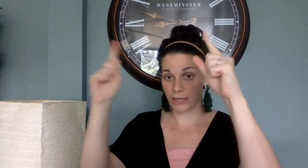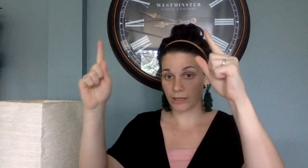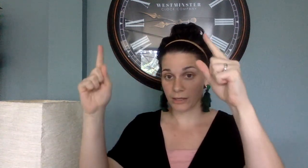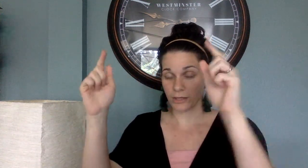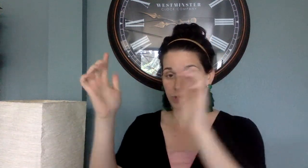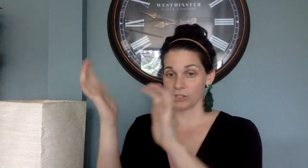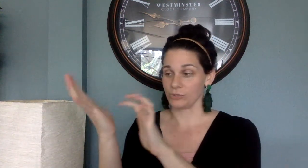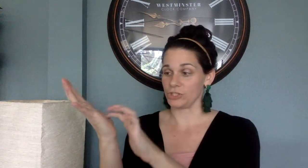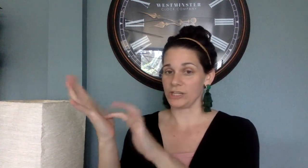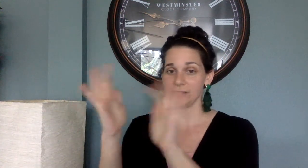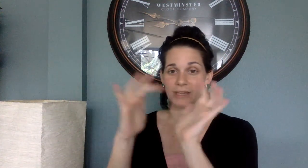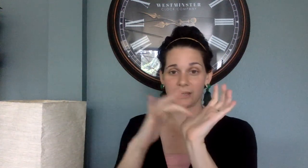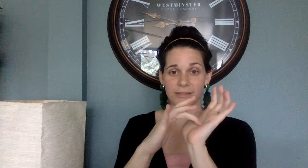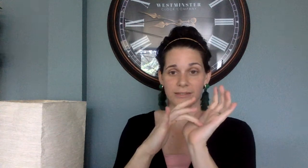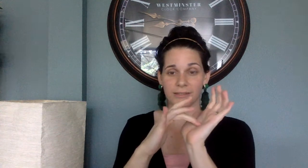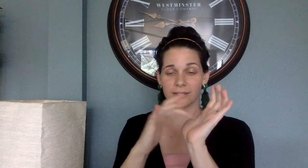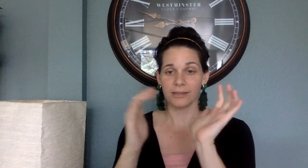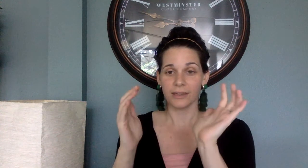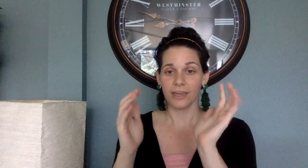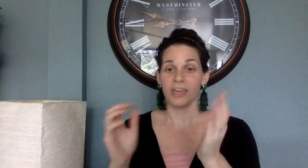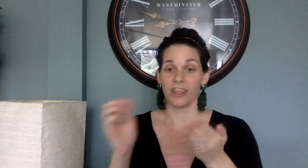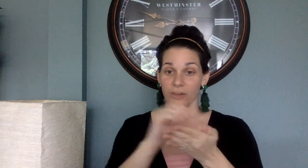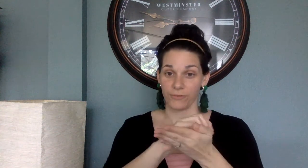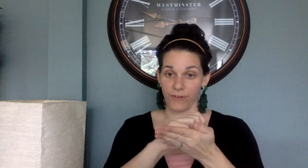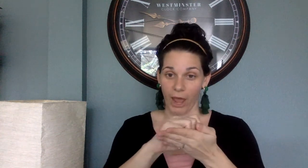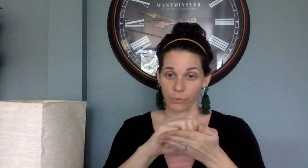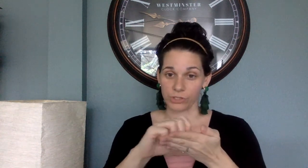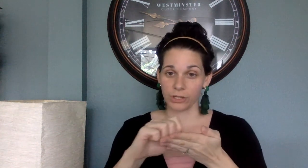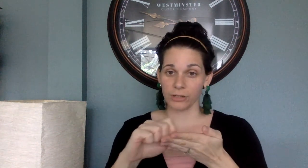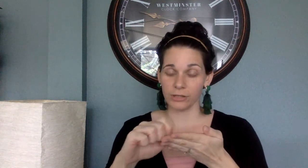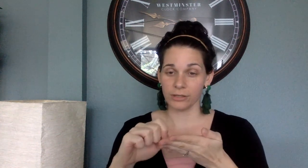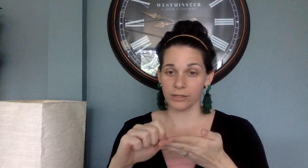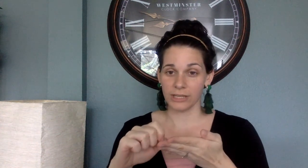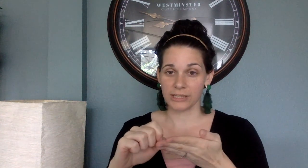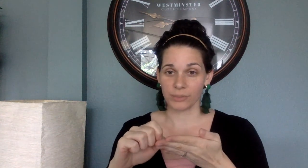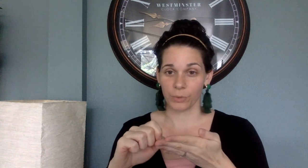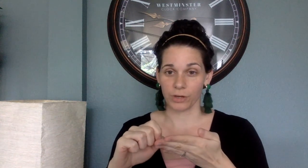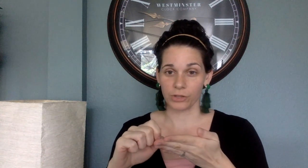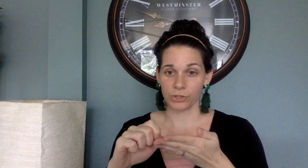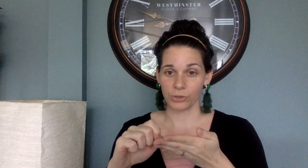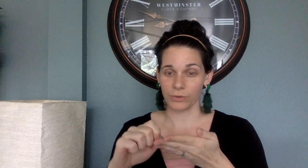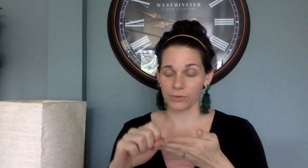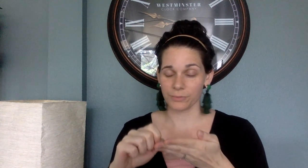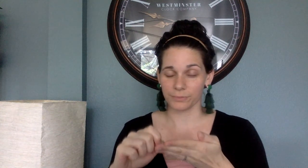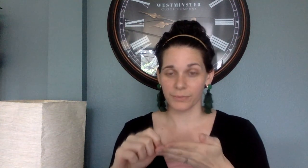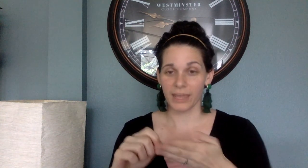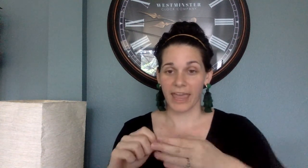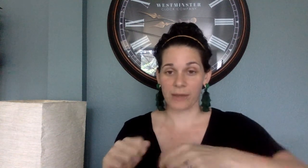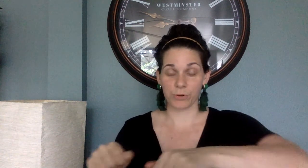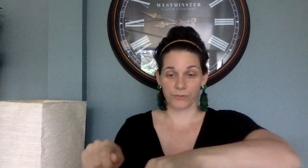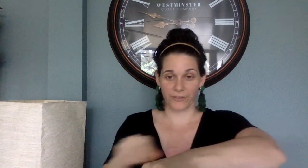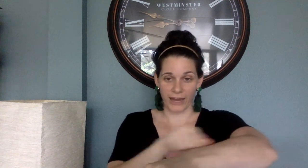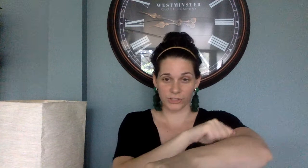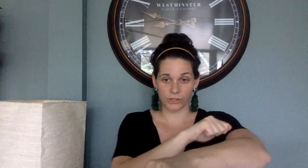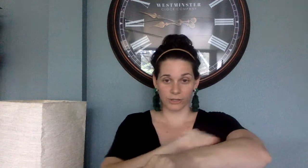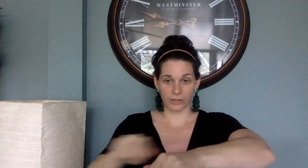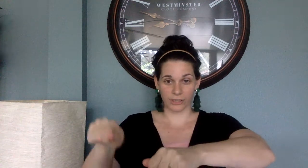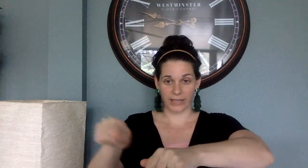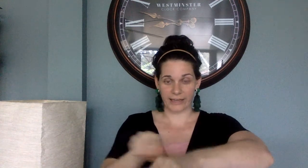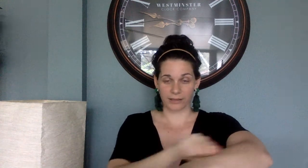to Jesus, the founder, he's the word, the truth, and perfecter, like